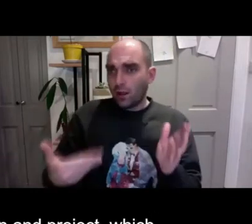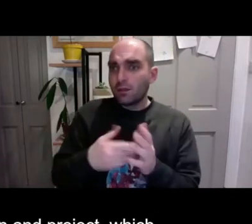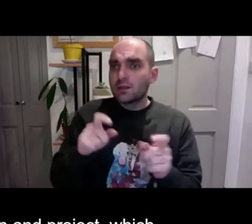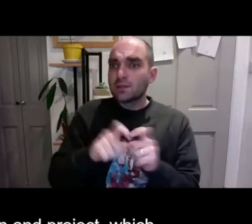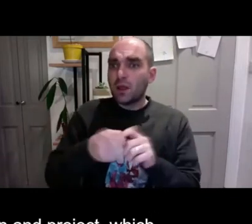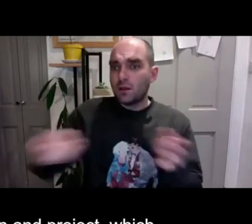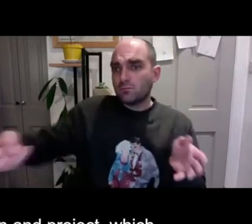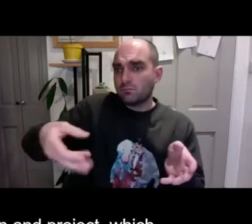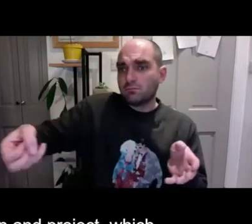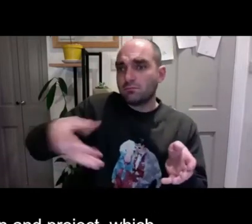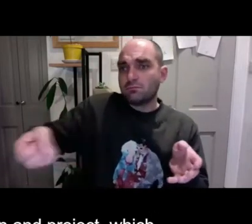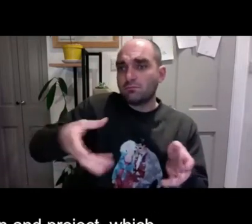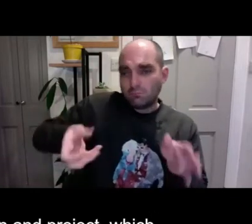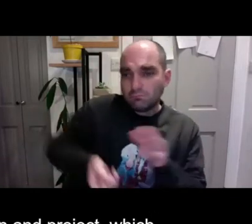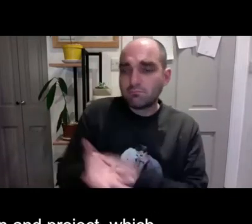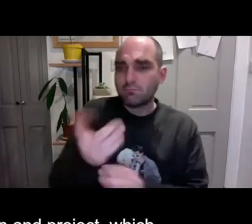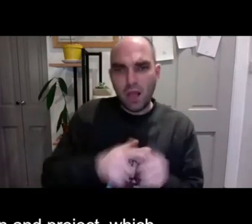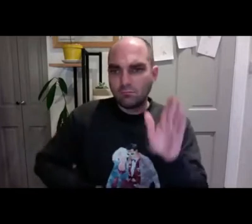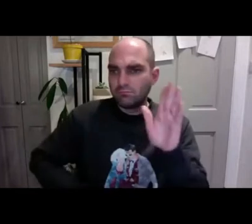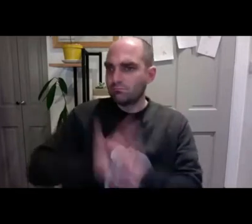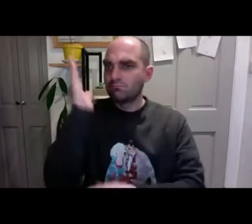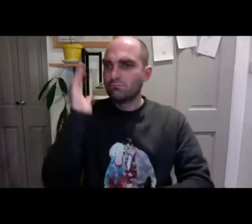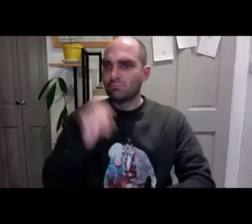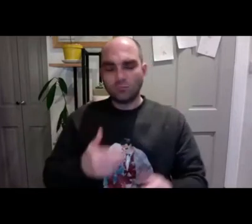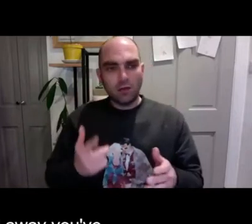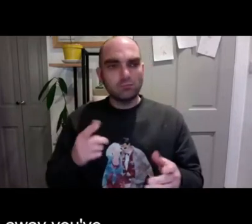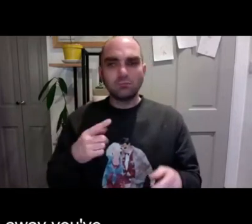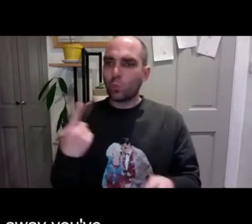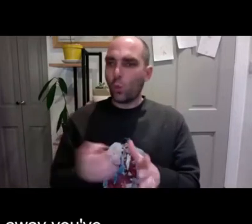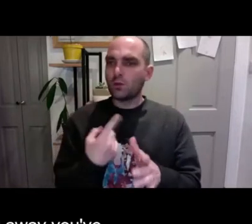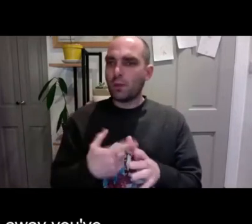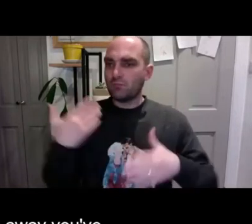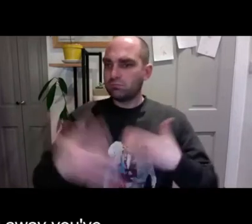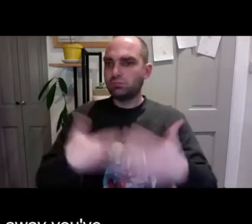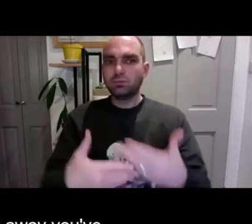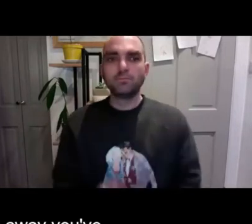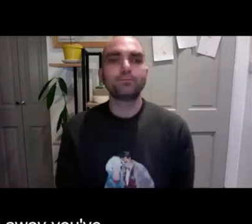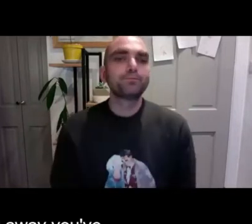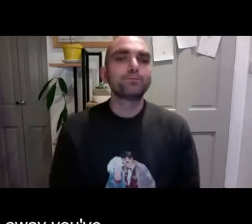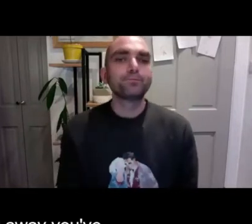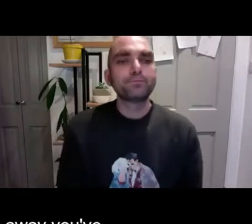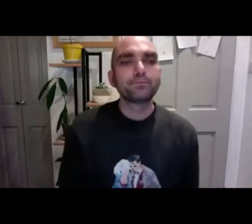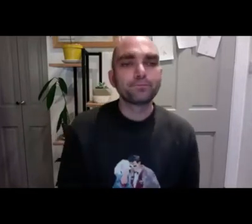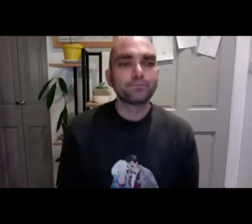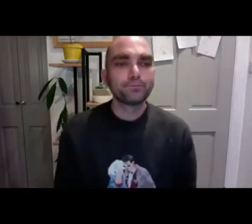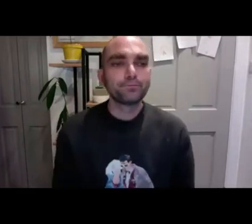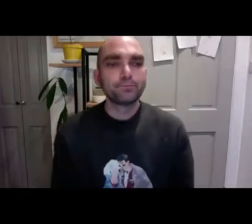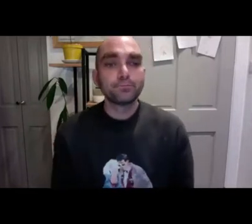project, which means that you can add subtitles to that. And then straight away, you've got subtitles and it's automatic.